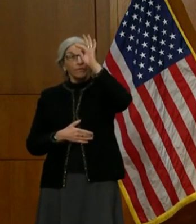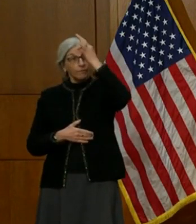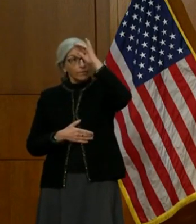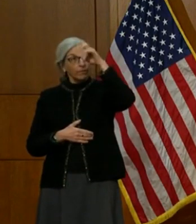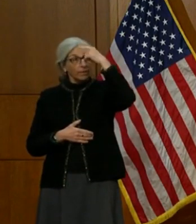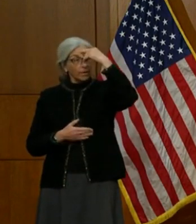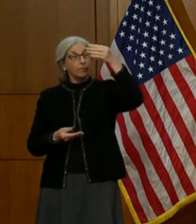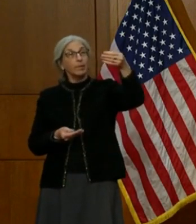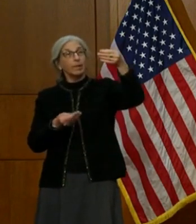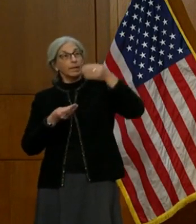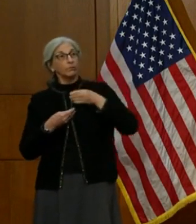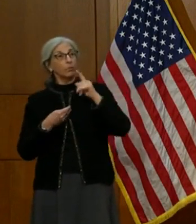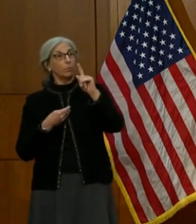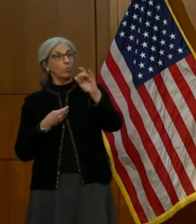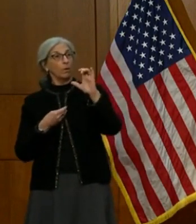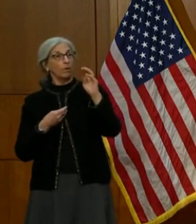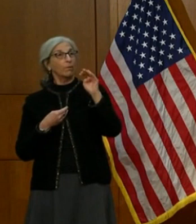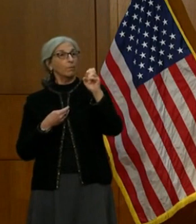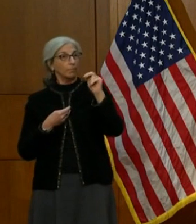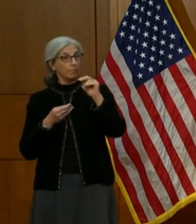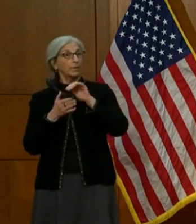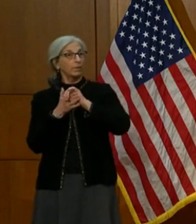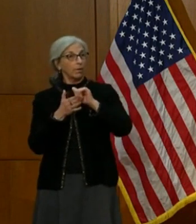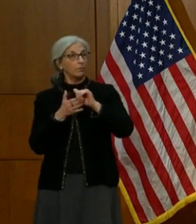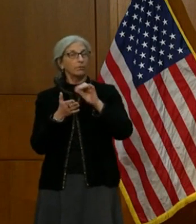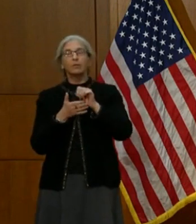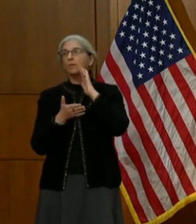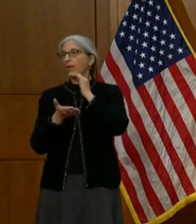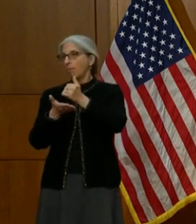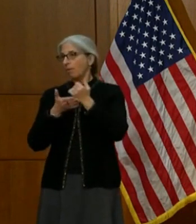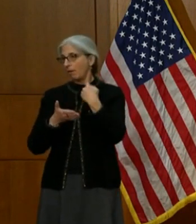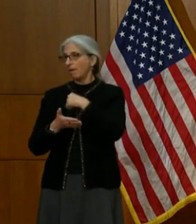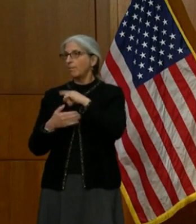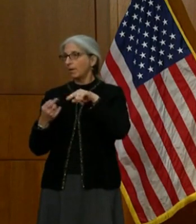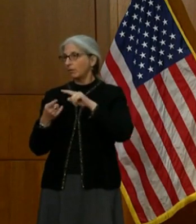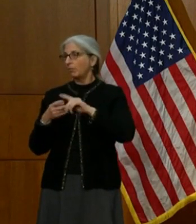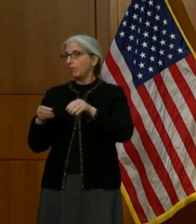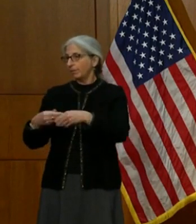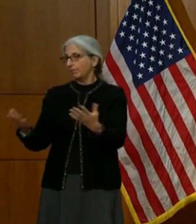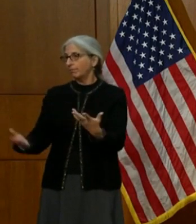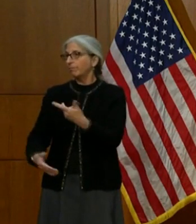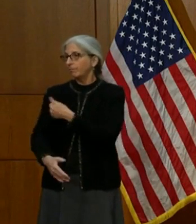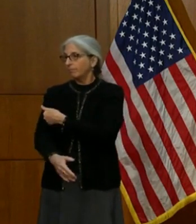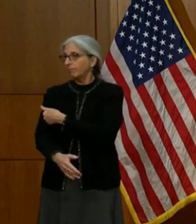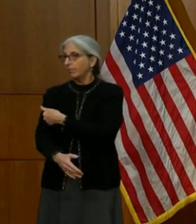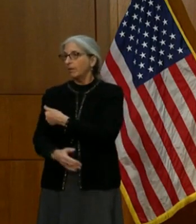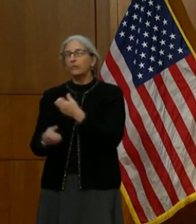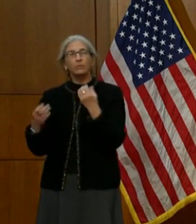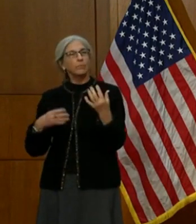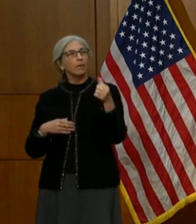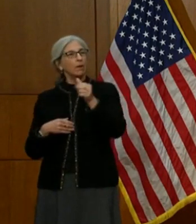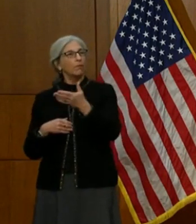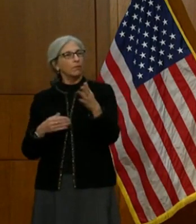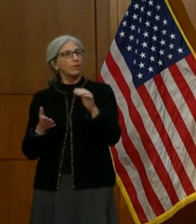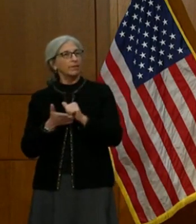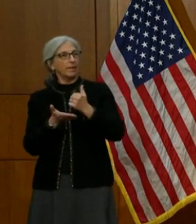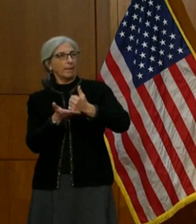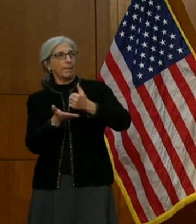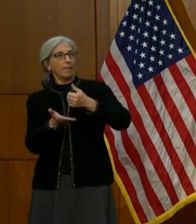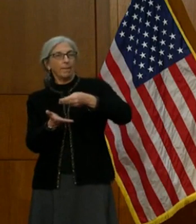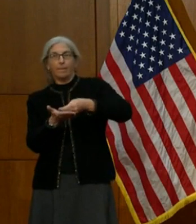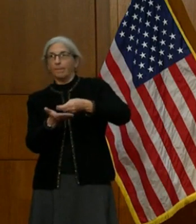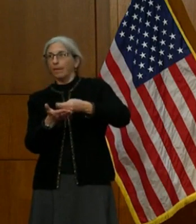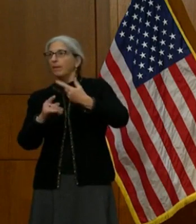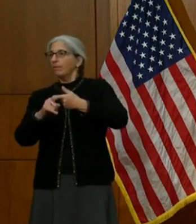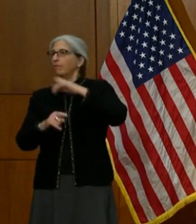that's going to be very helpful as we deploy this vaccination. So, and there are a lot of other things that that relief package does as well. So,